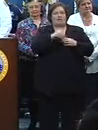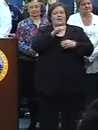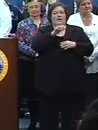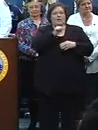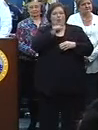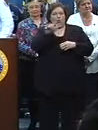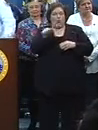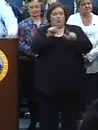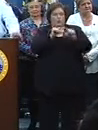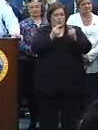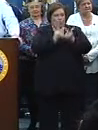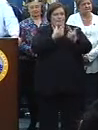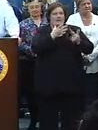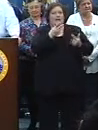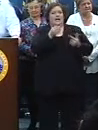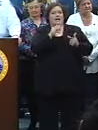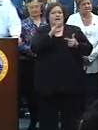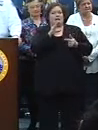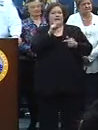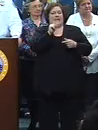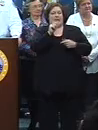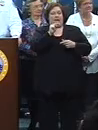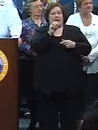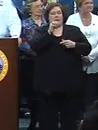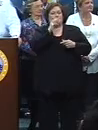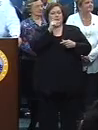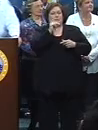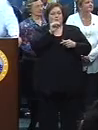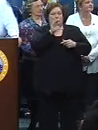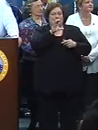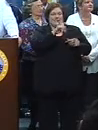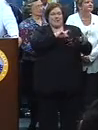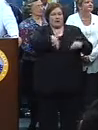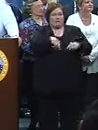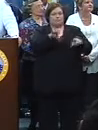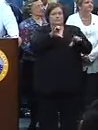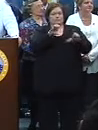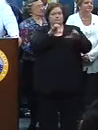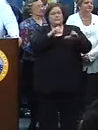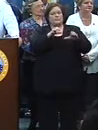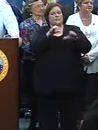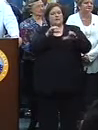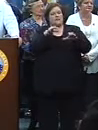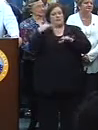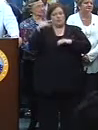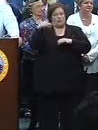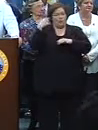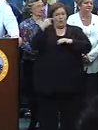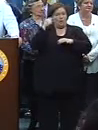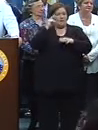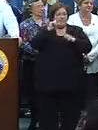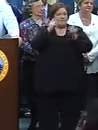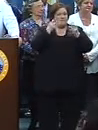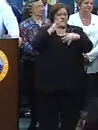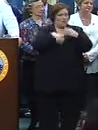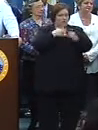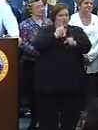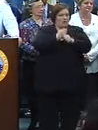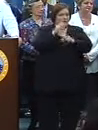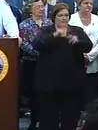tobacco and control folks, and as well as Warden Burrell Kane, whose DOC office has come and do the daytime closures in the French Quarter traditionally for many, many years.